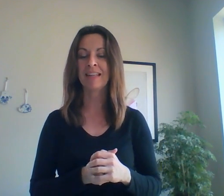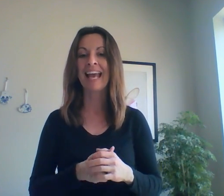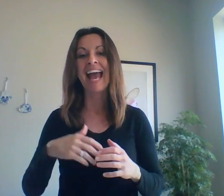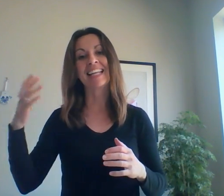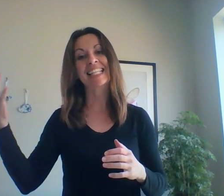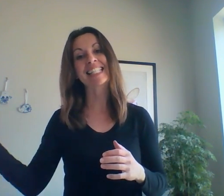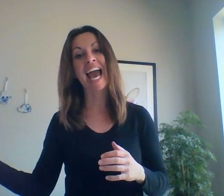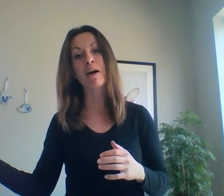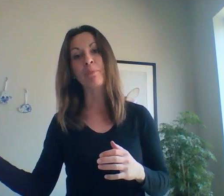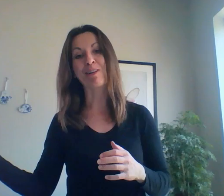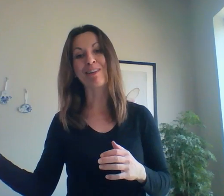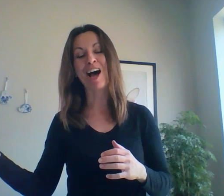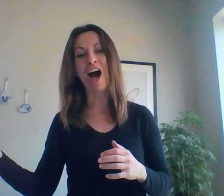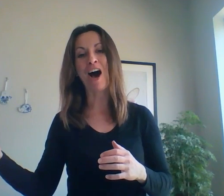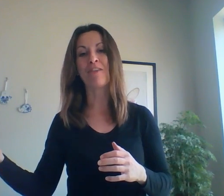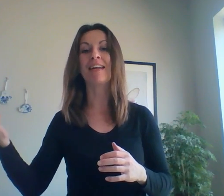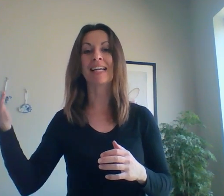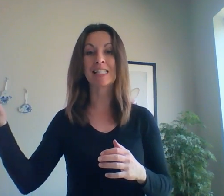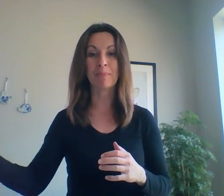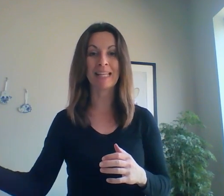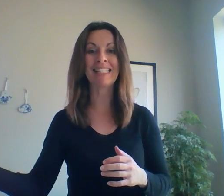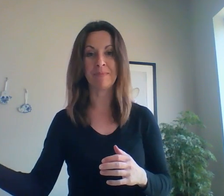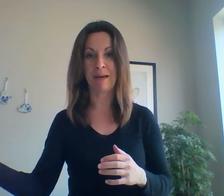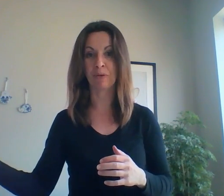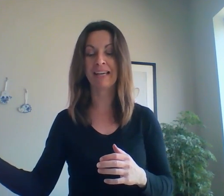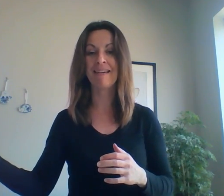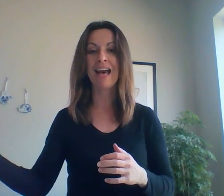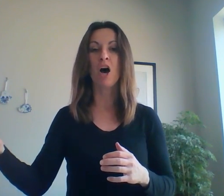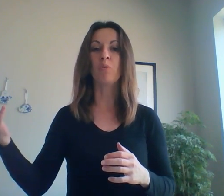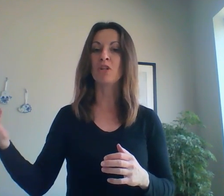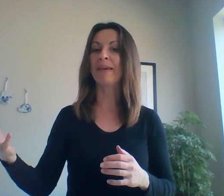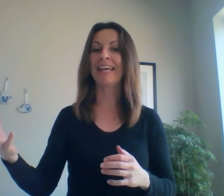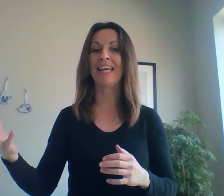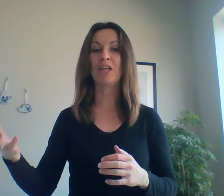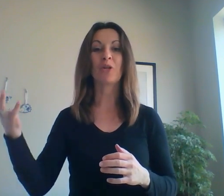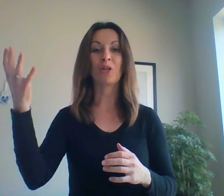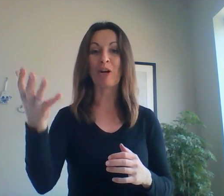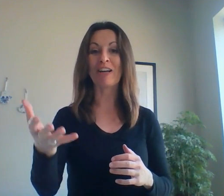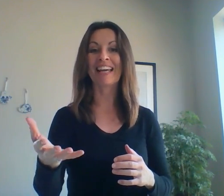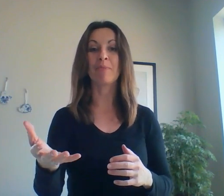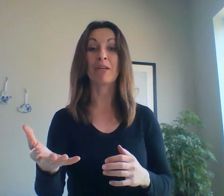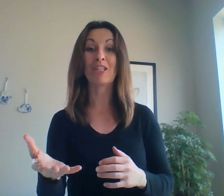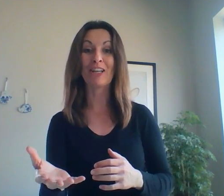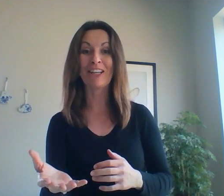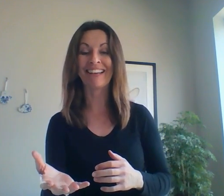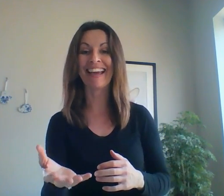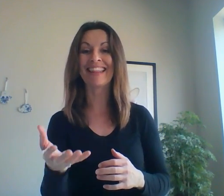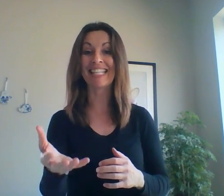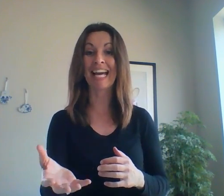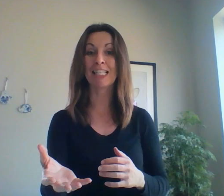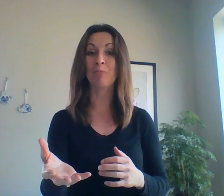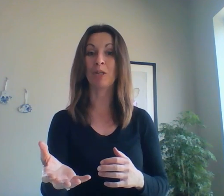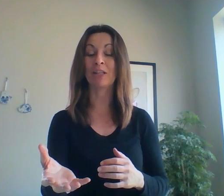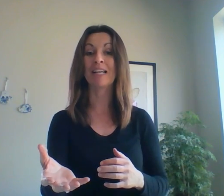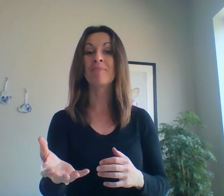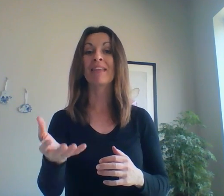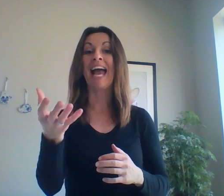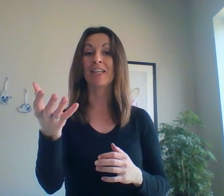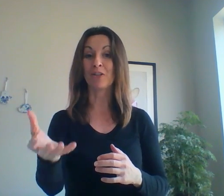An example of an explicit memory would be your learning the material in the textbook and your